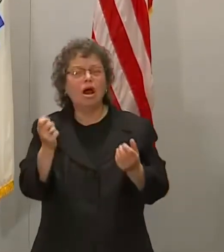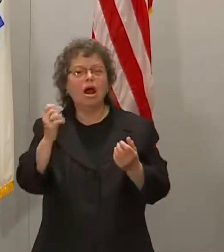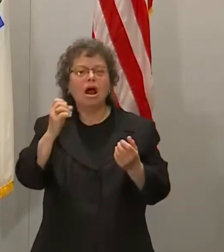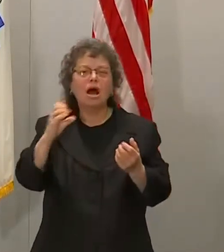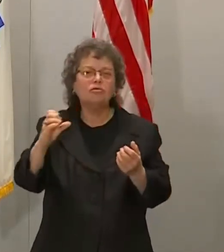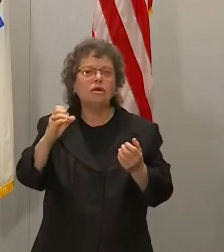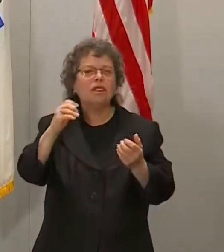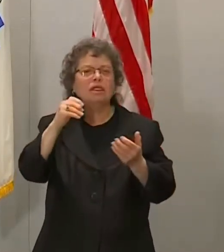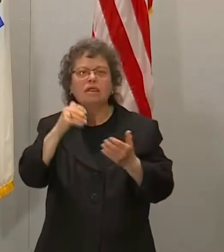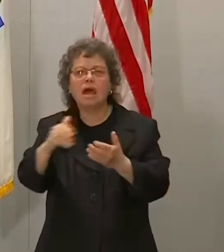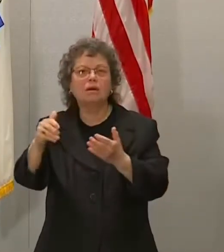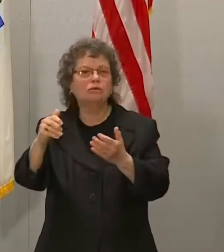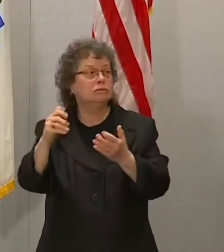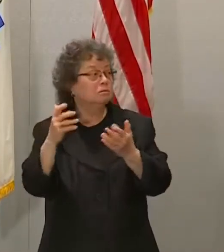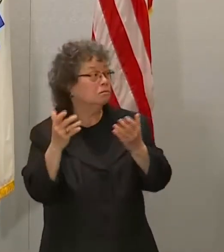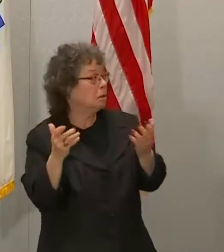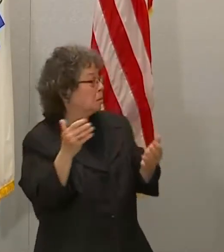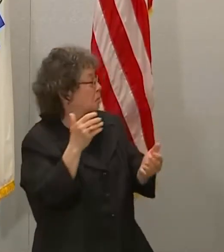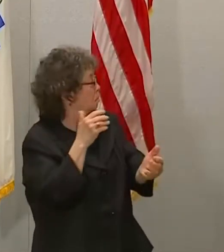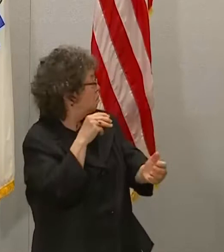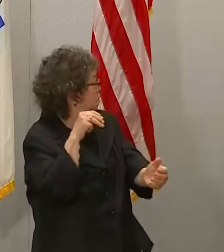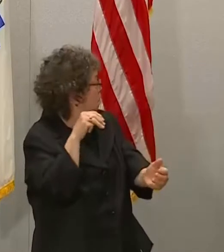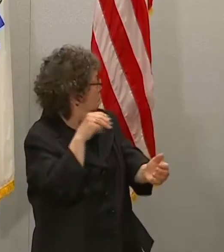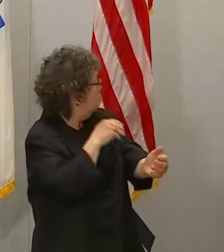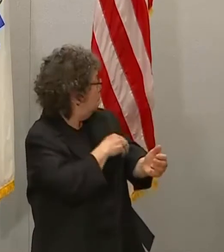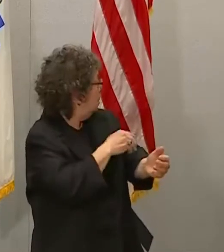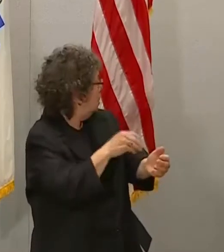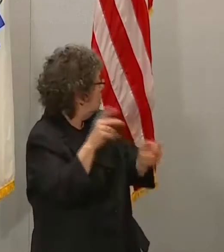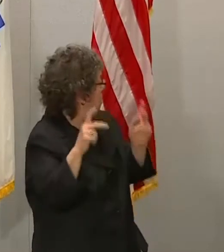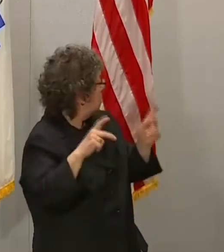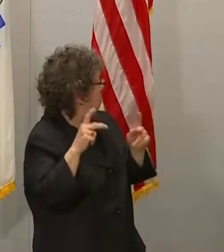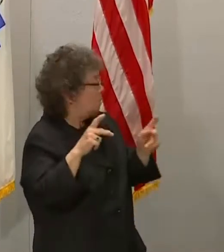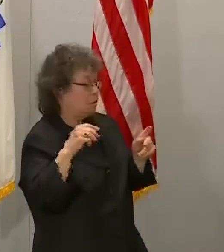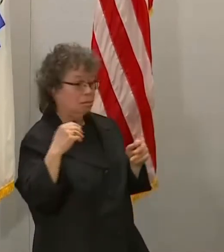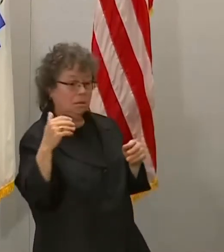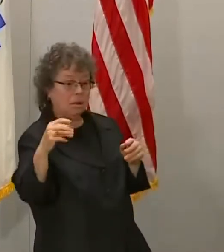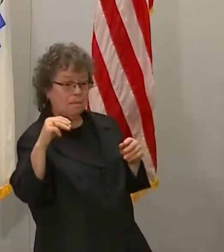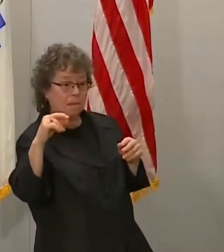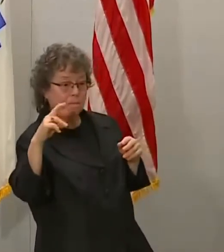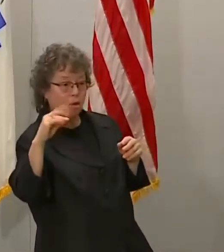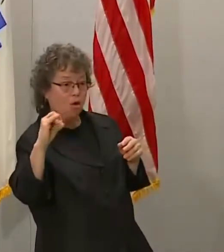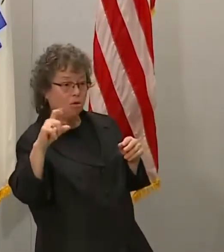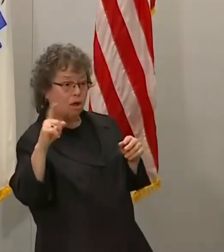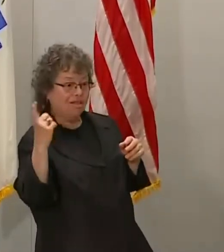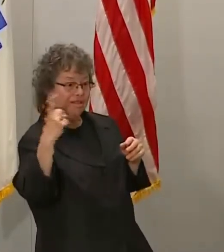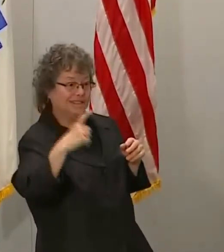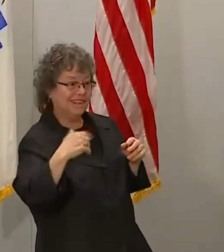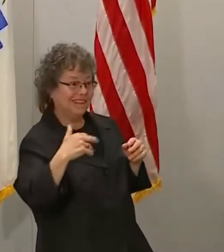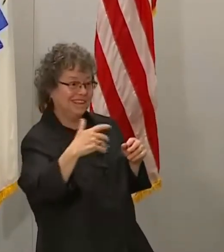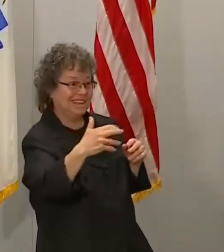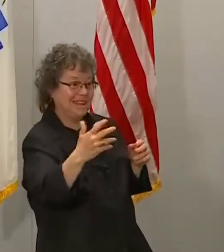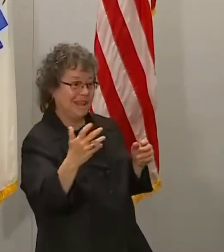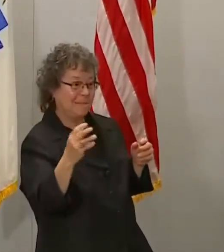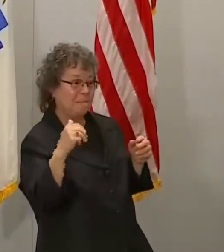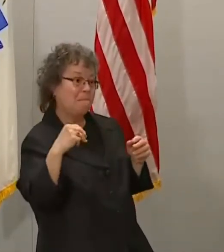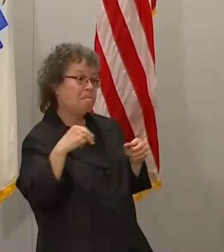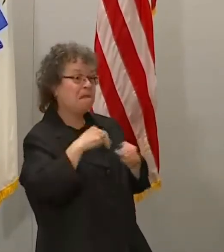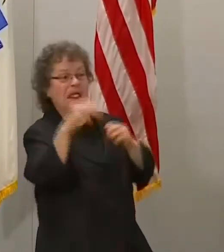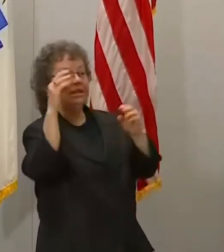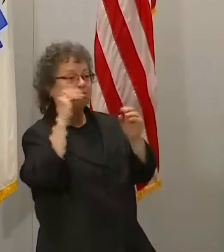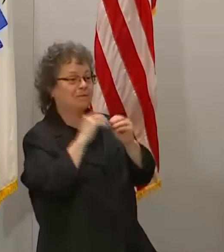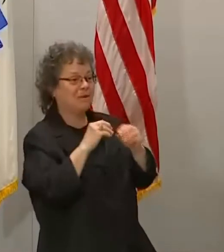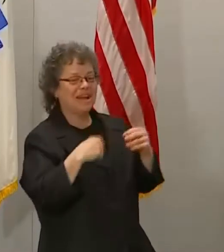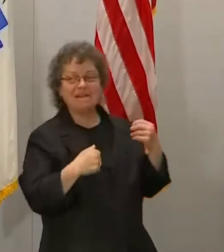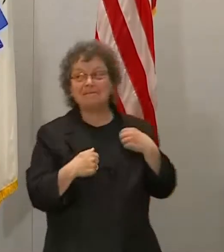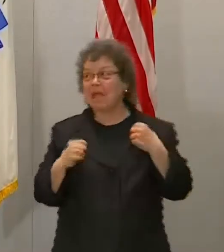maybe millions, 31 days in May, and got another 15 days in April. I think we can get to the point where very